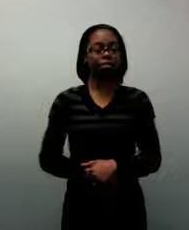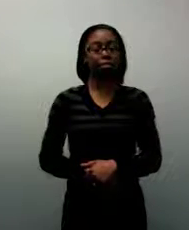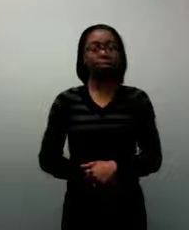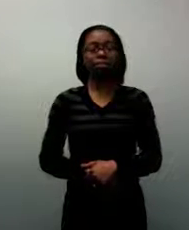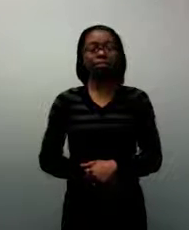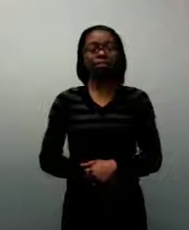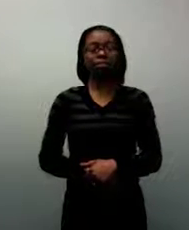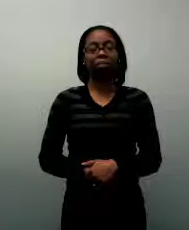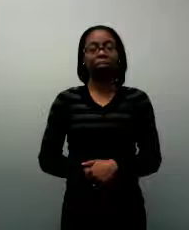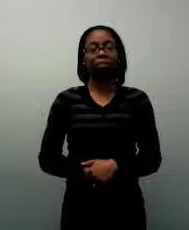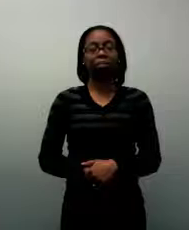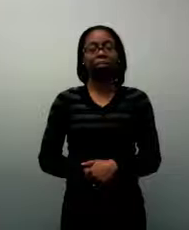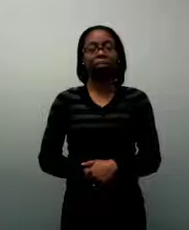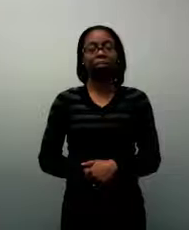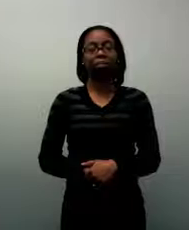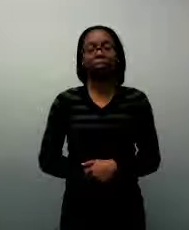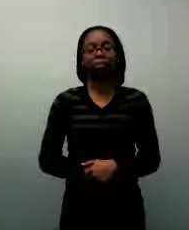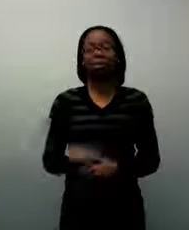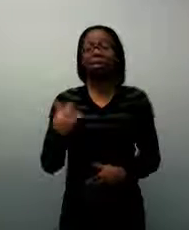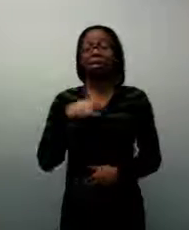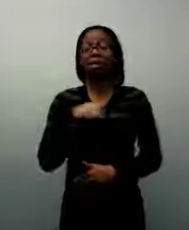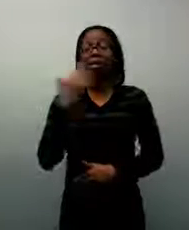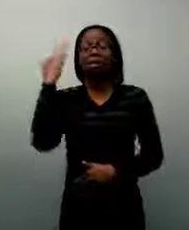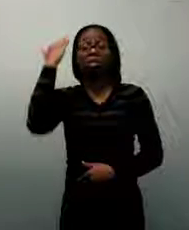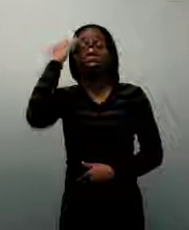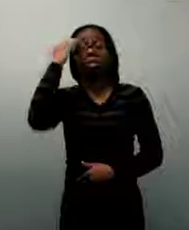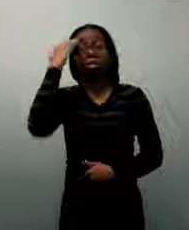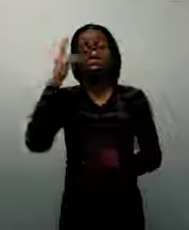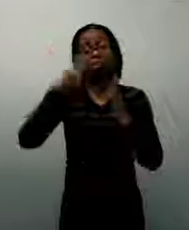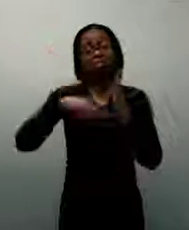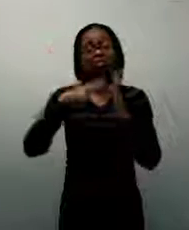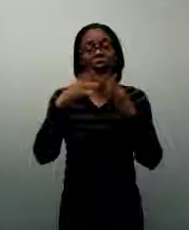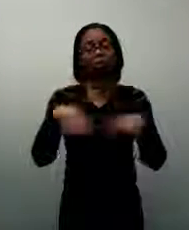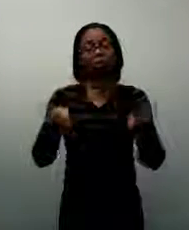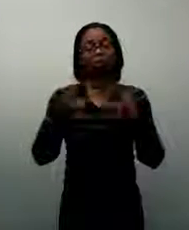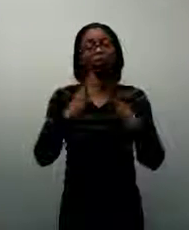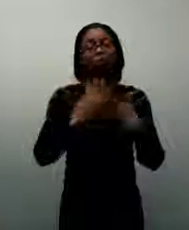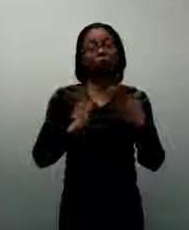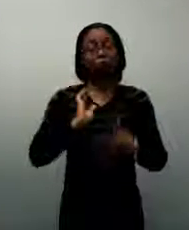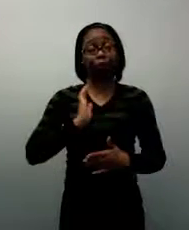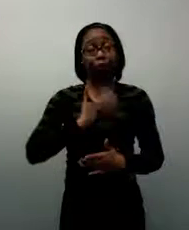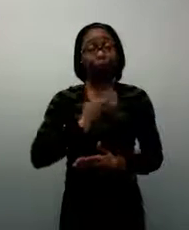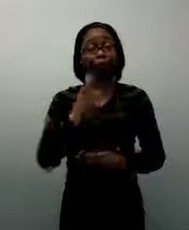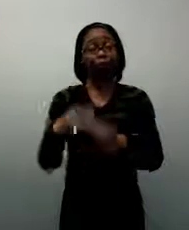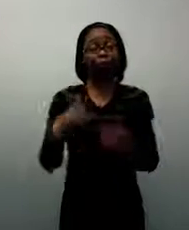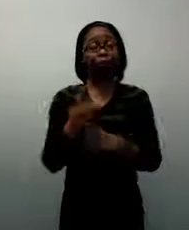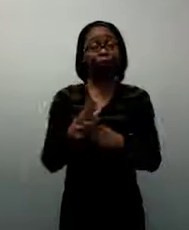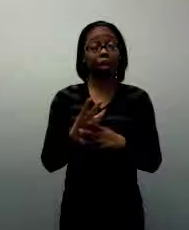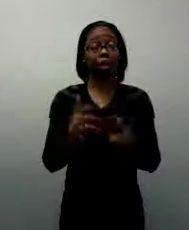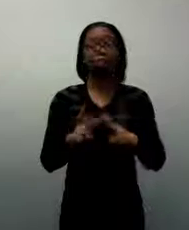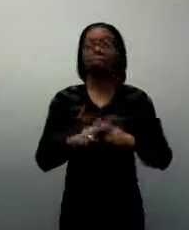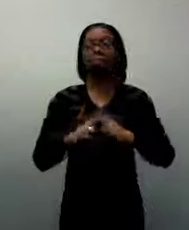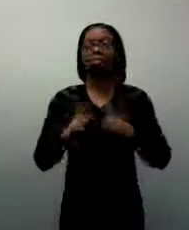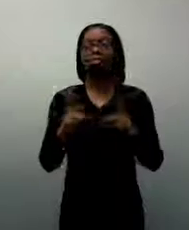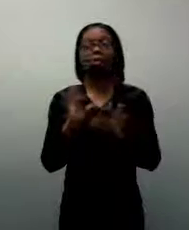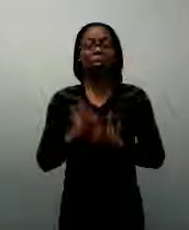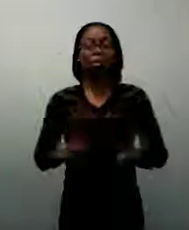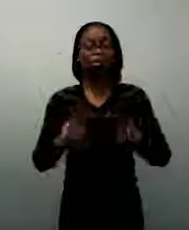We all know that reading is an important part of our world, and that it is very important for us all to be able to read